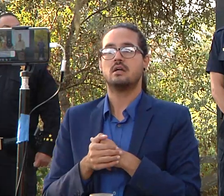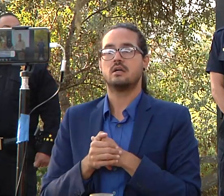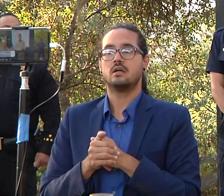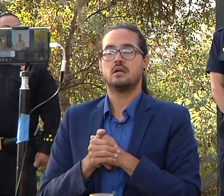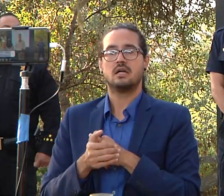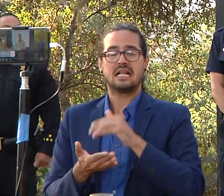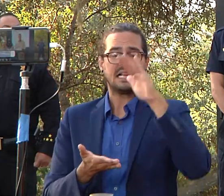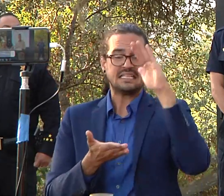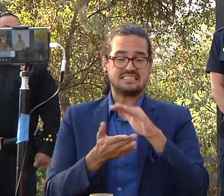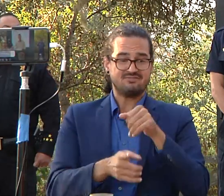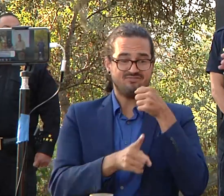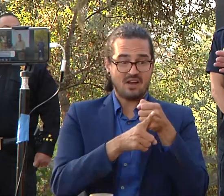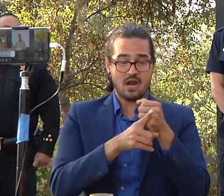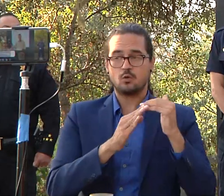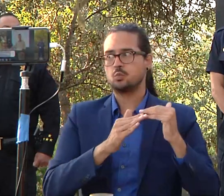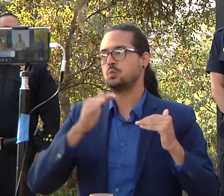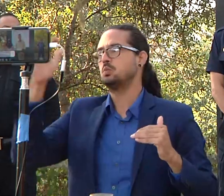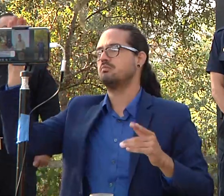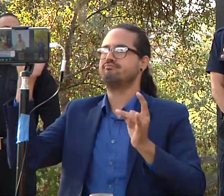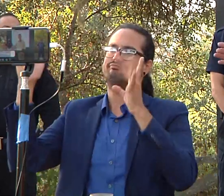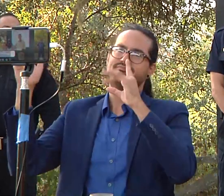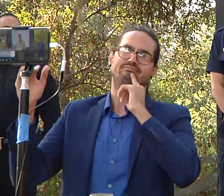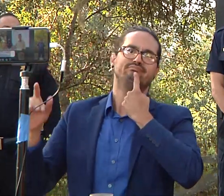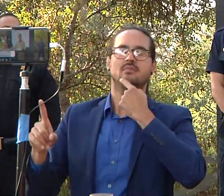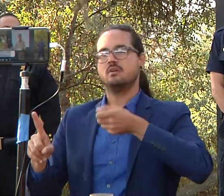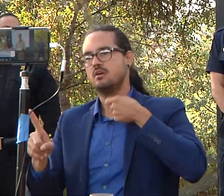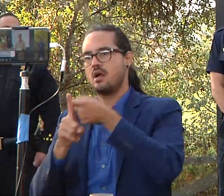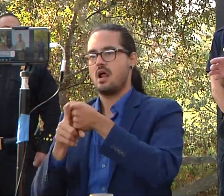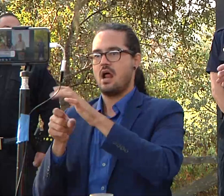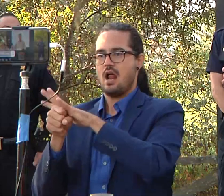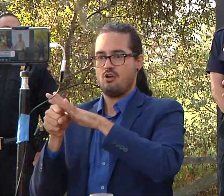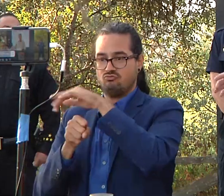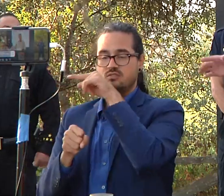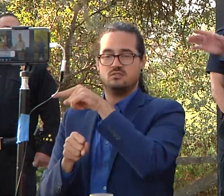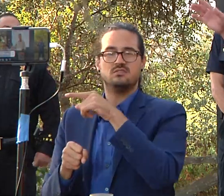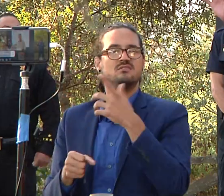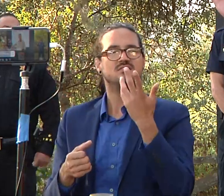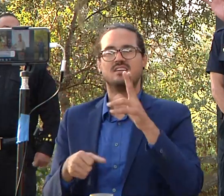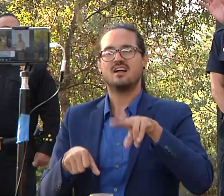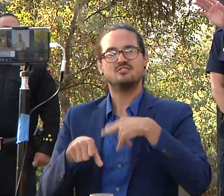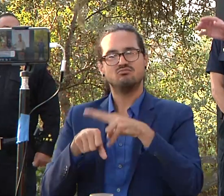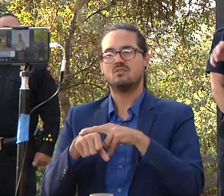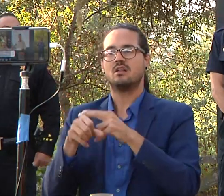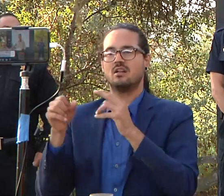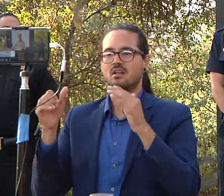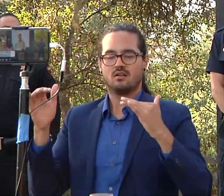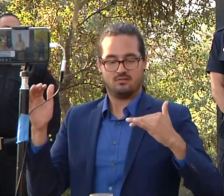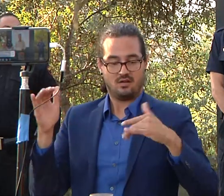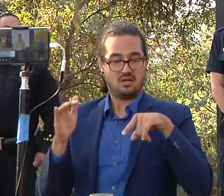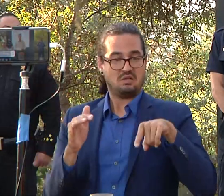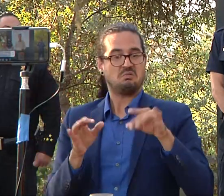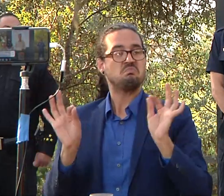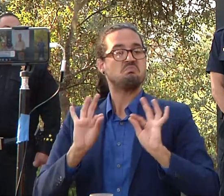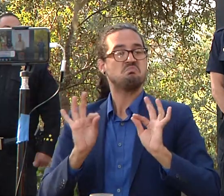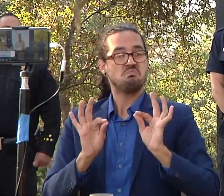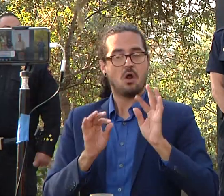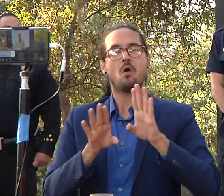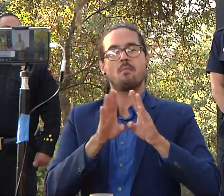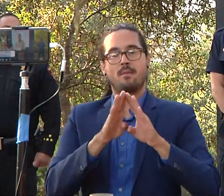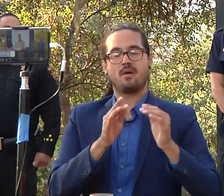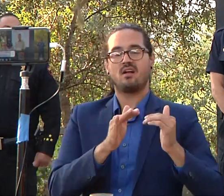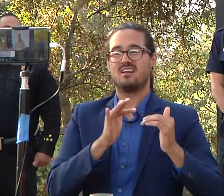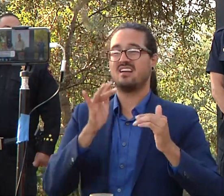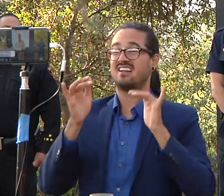um it's kind of a natural progression as we get closer to the fire uh closer to felton up highway 9 and again i i